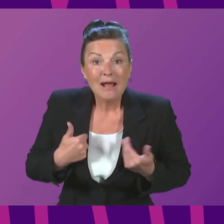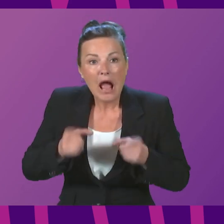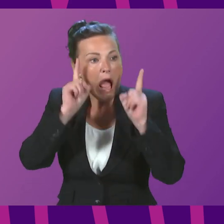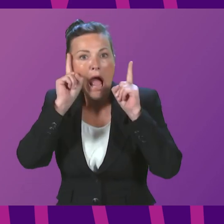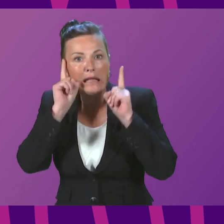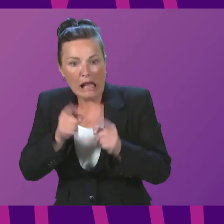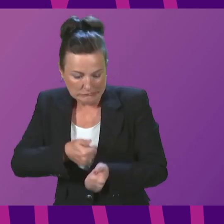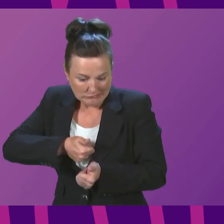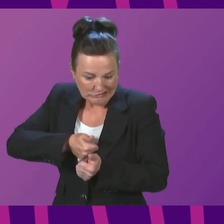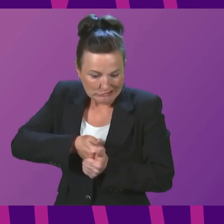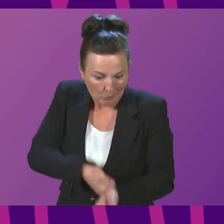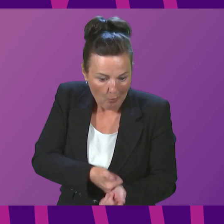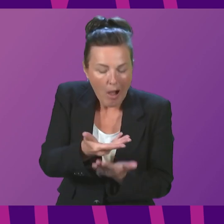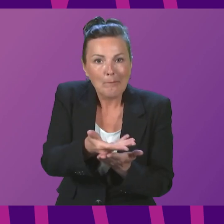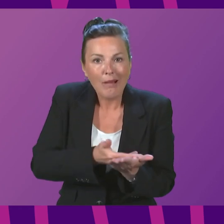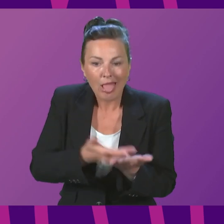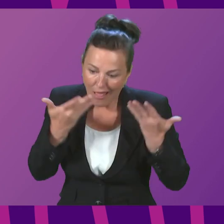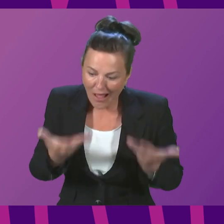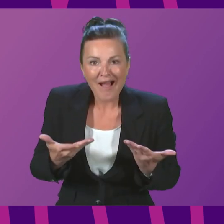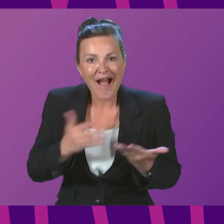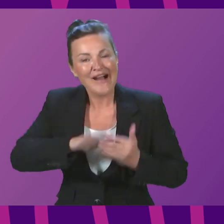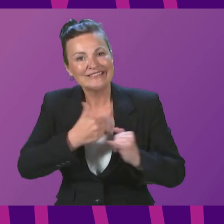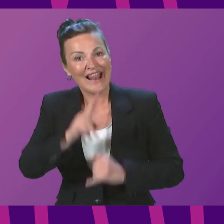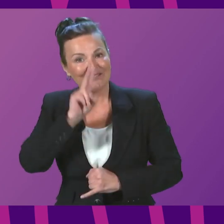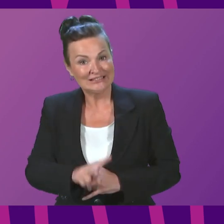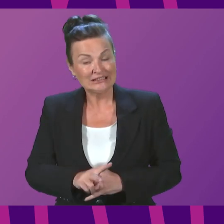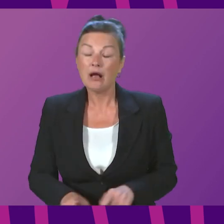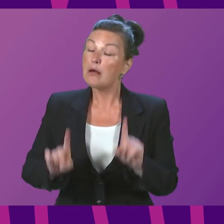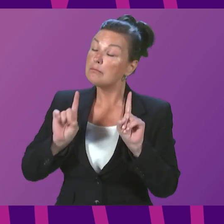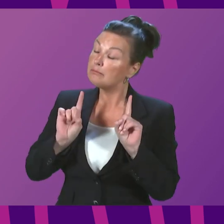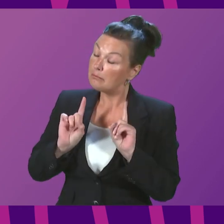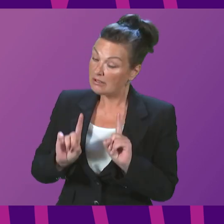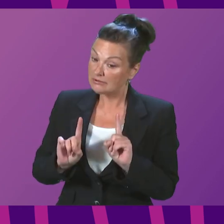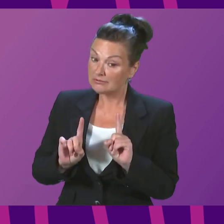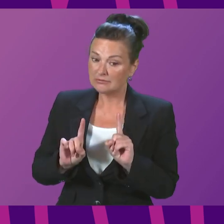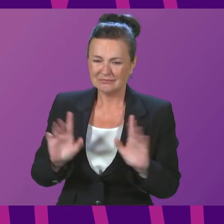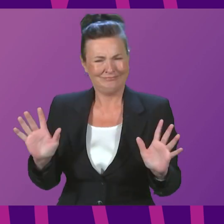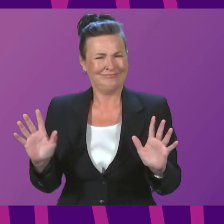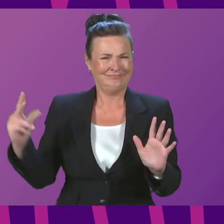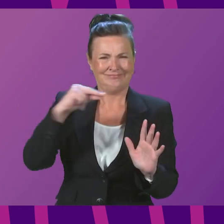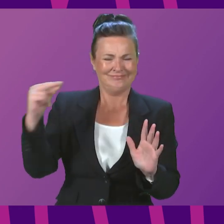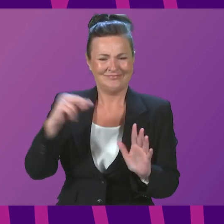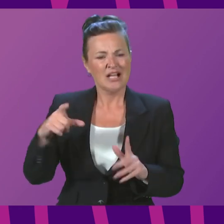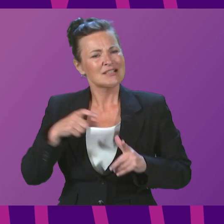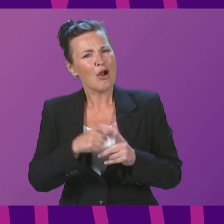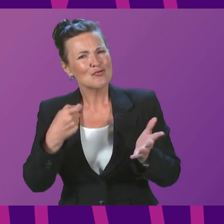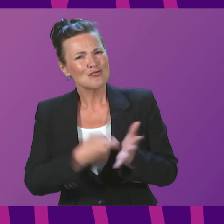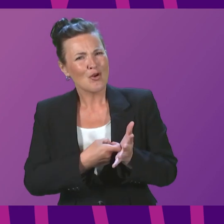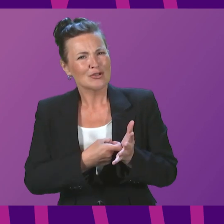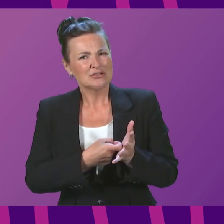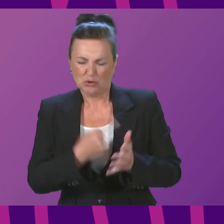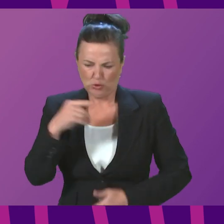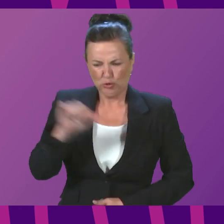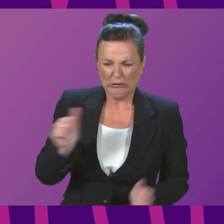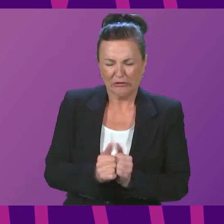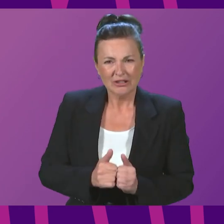a bill that I literally have not seen. But I, well, Douglas Ross is saying I have to, I can't agree